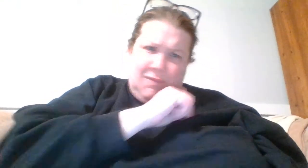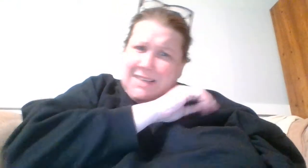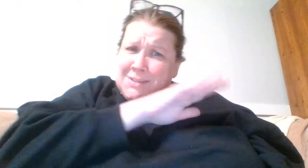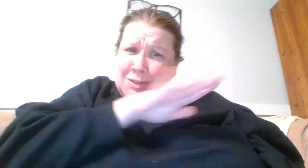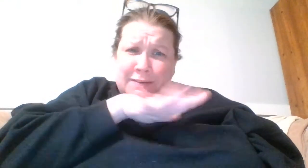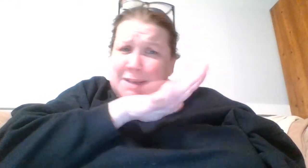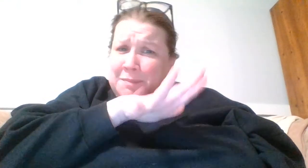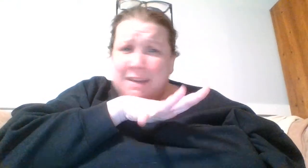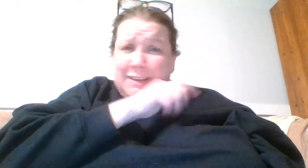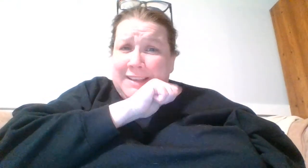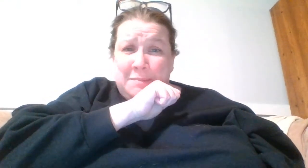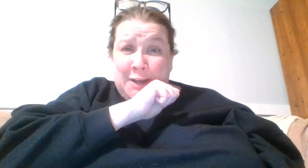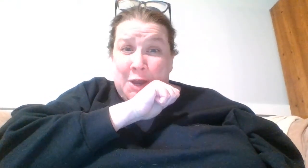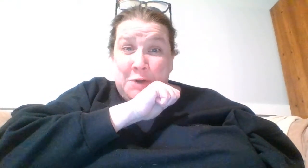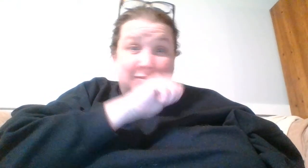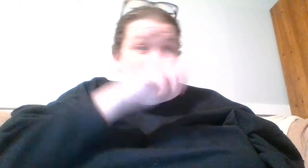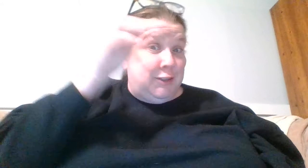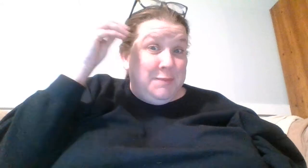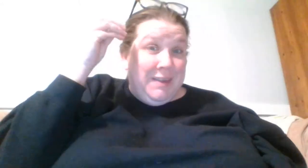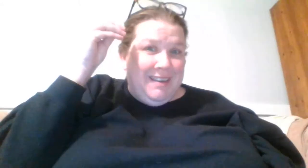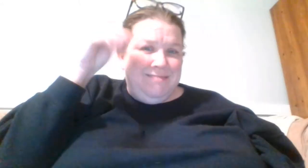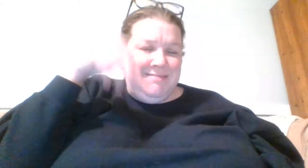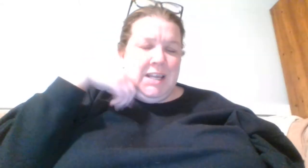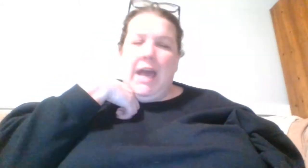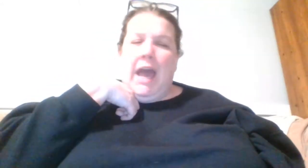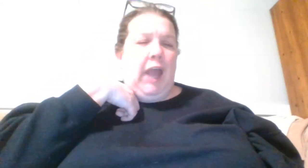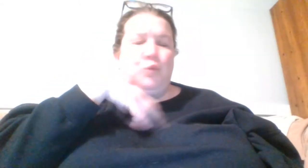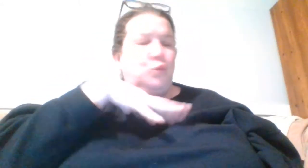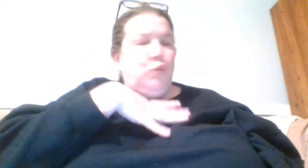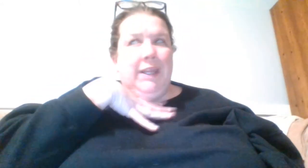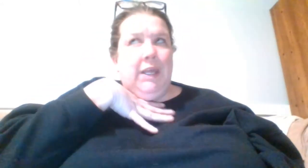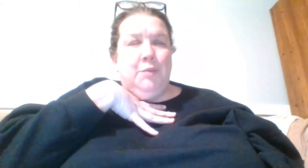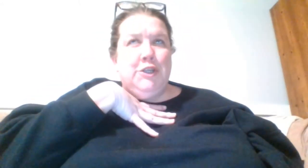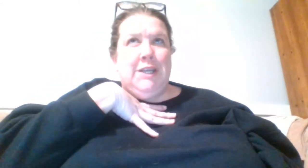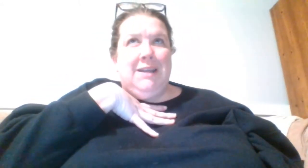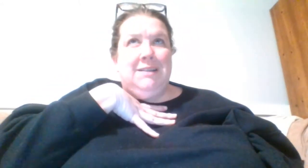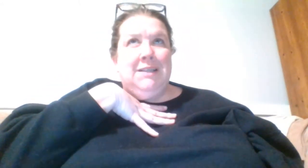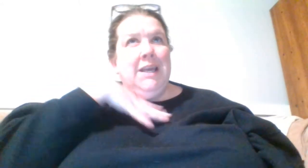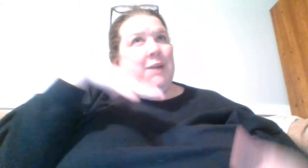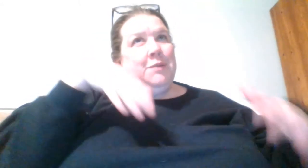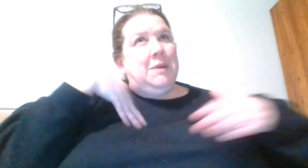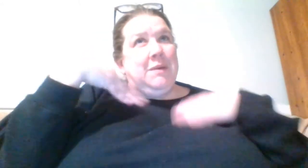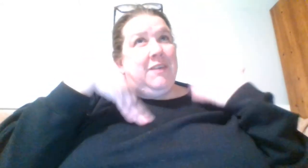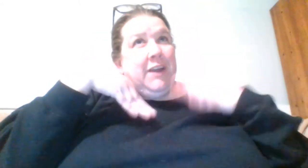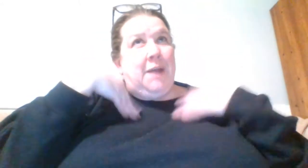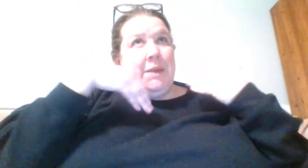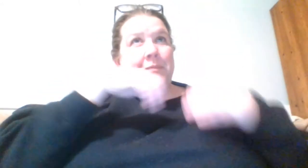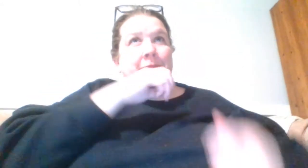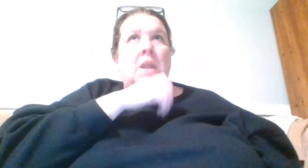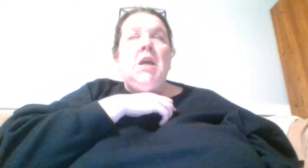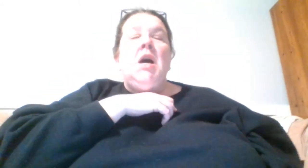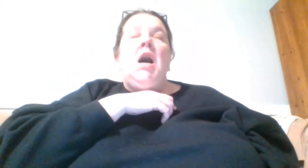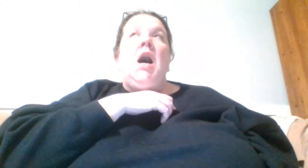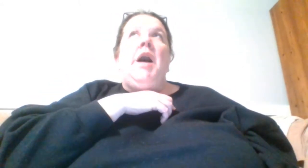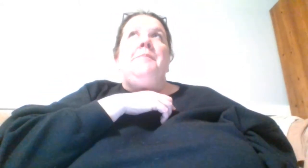so if somebody could let me know include me in I'd really appreciate it it'd make me very happy um